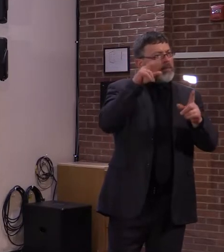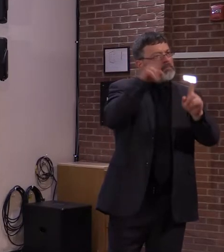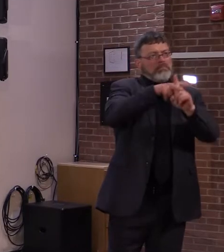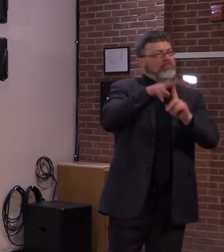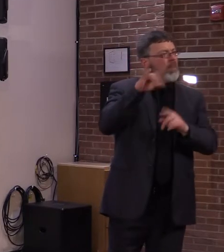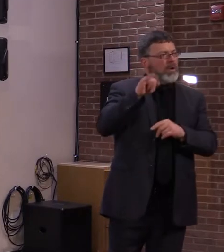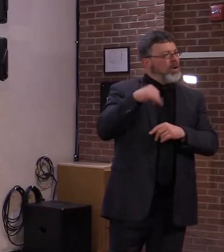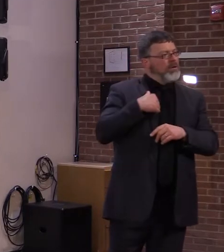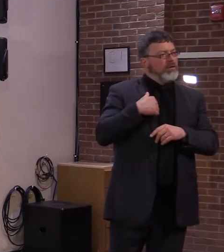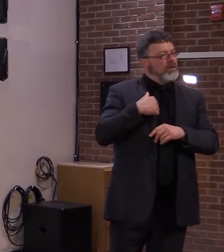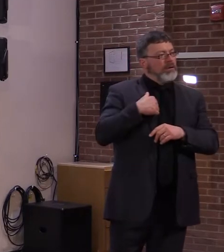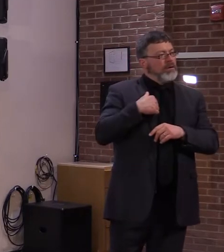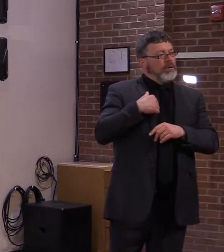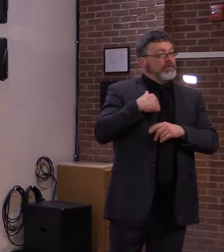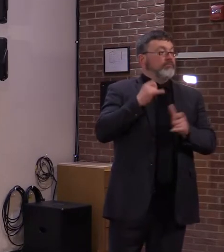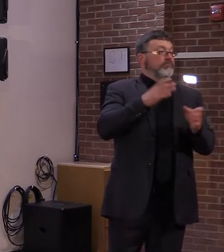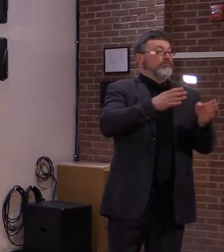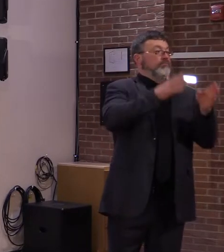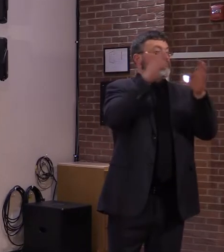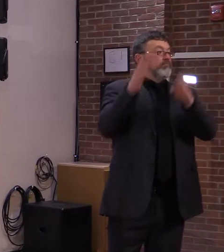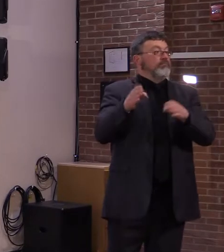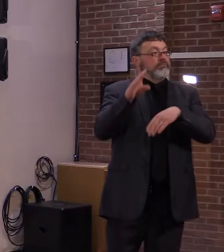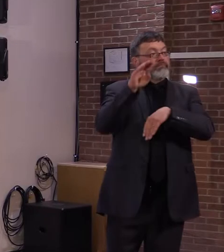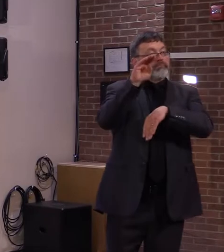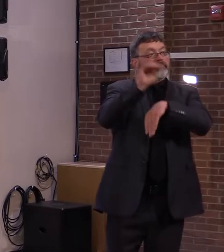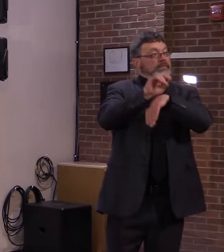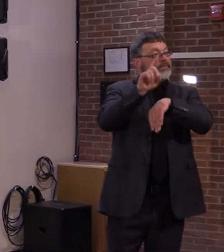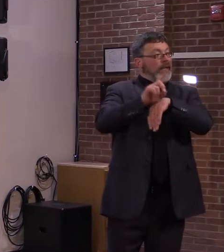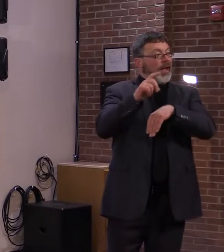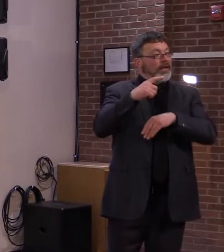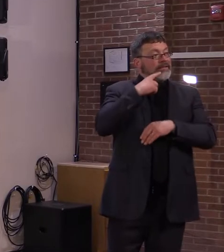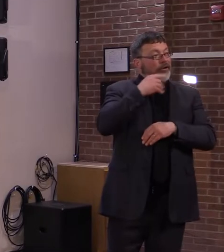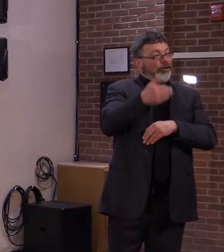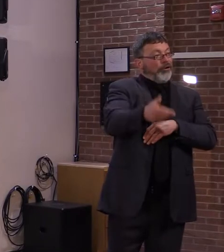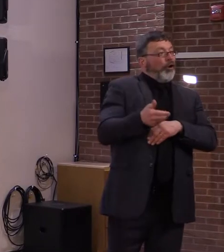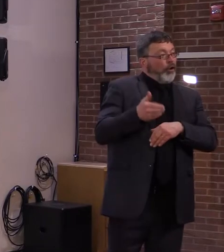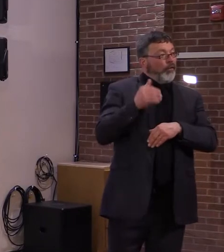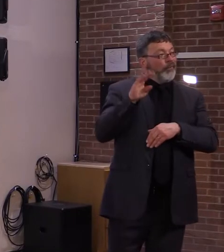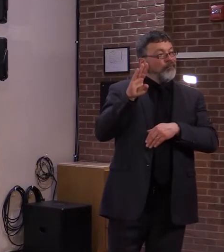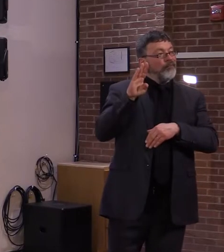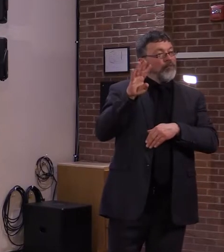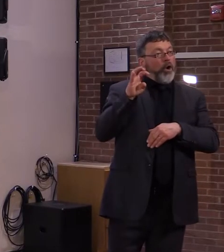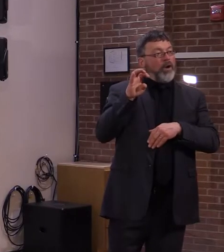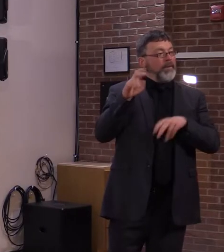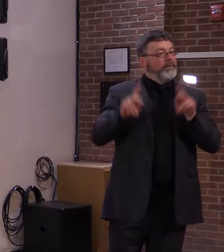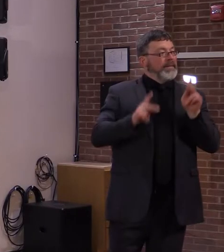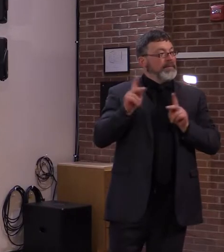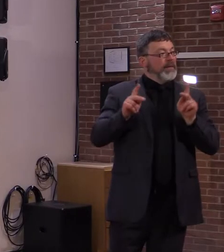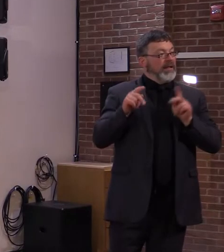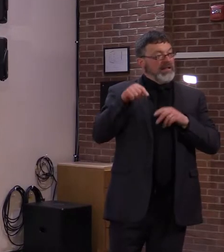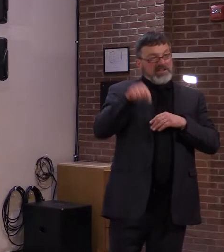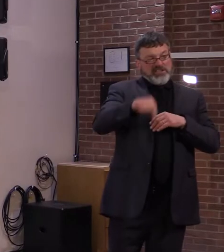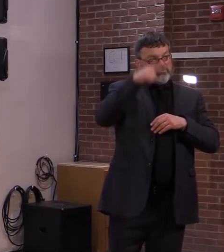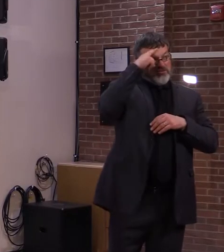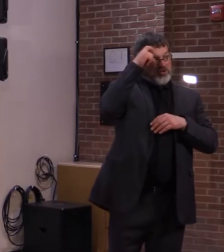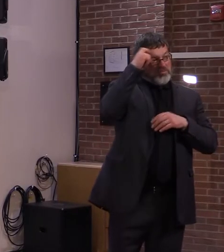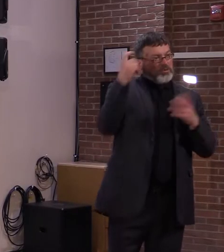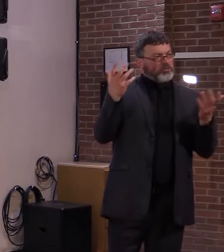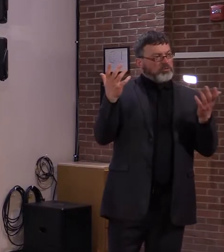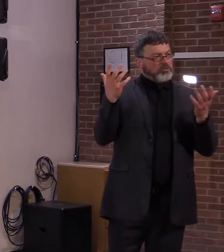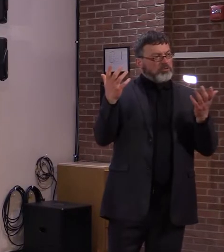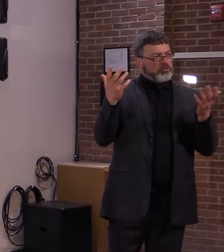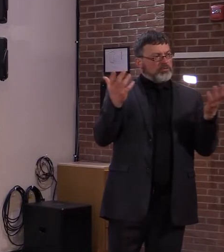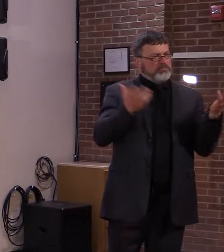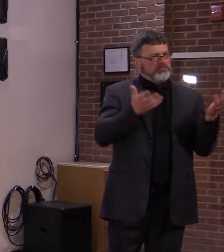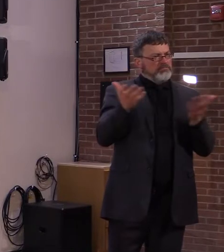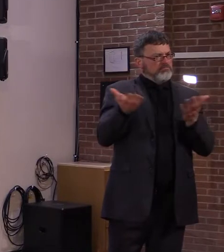McDonald's this morning announced it's hiring about 400 people for its restaurants in Vermont this summer. Is there a concern that people